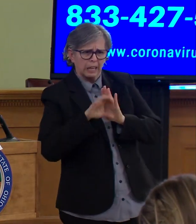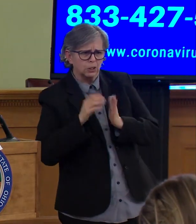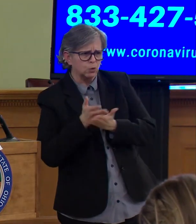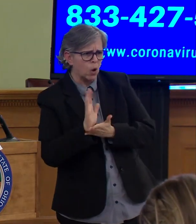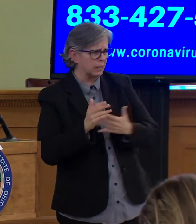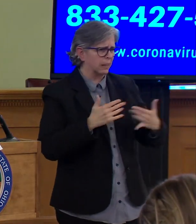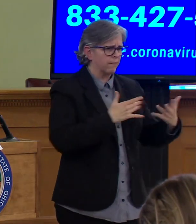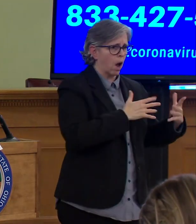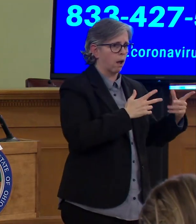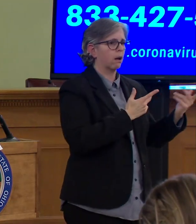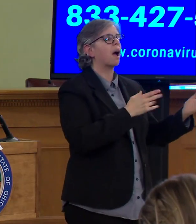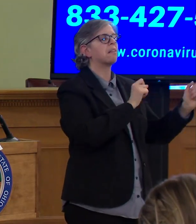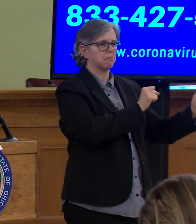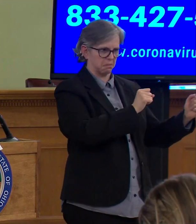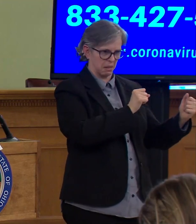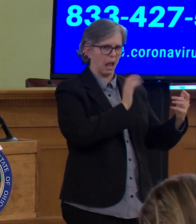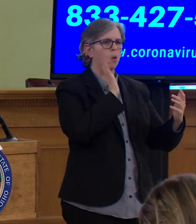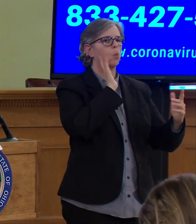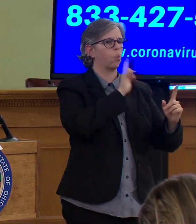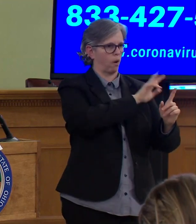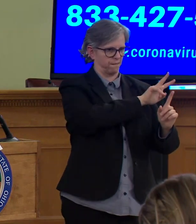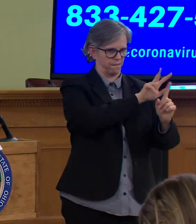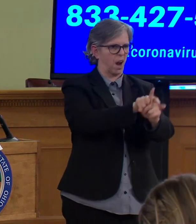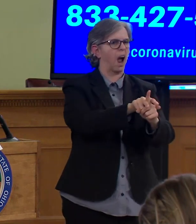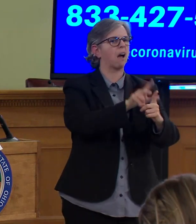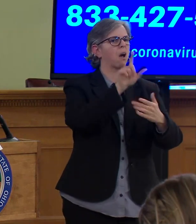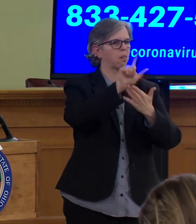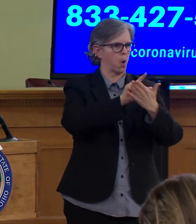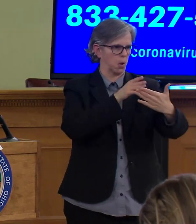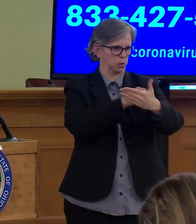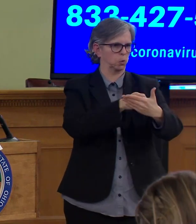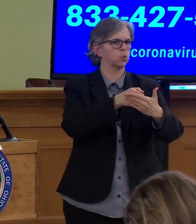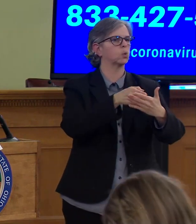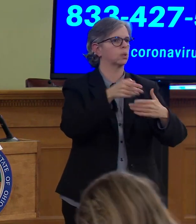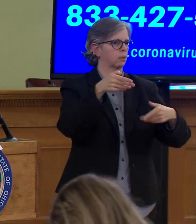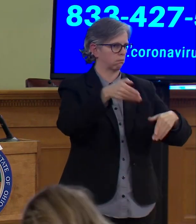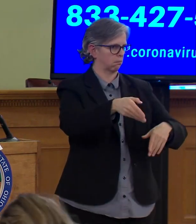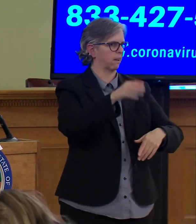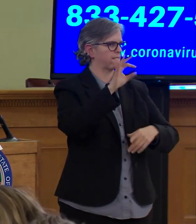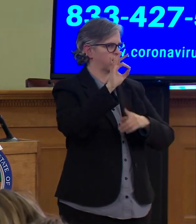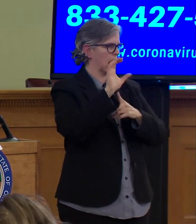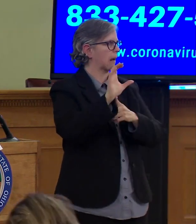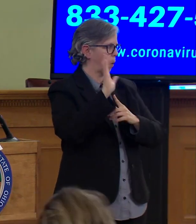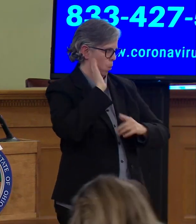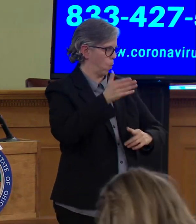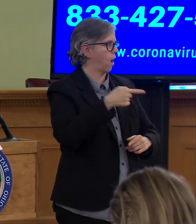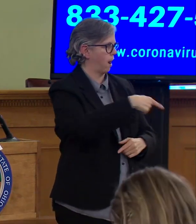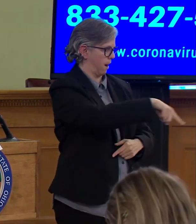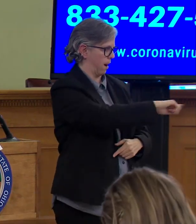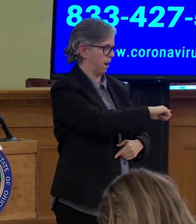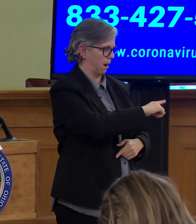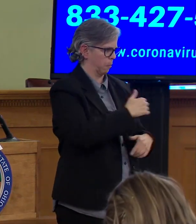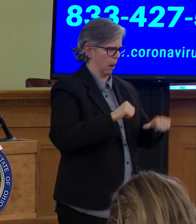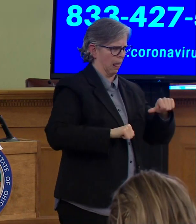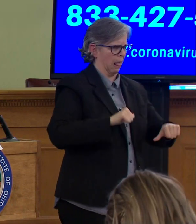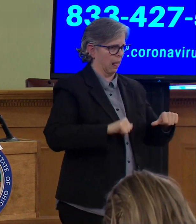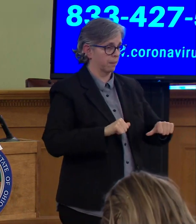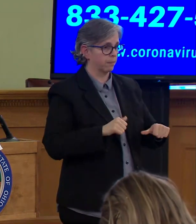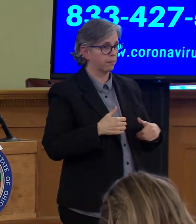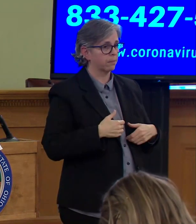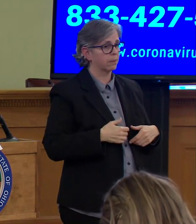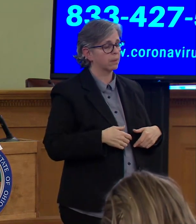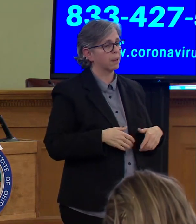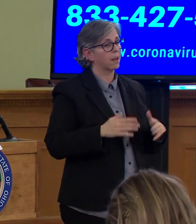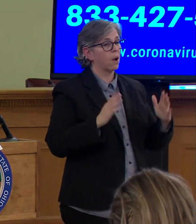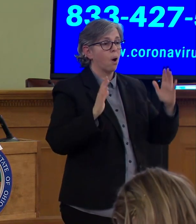that that suggestion in that filing – and I'll